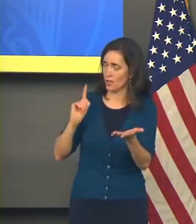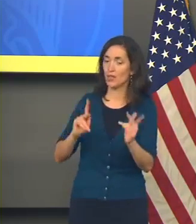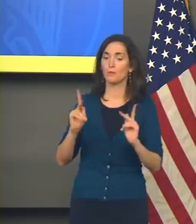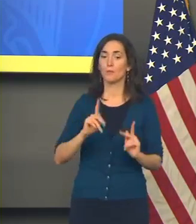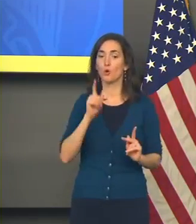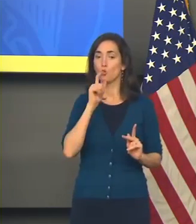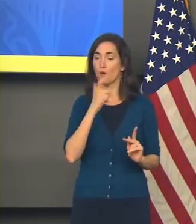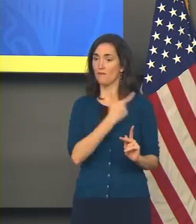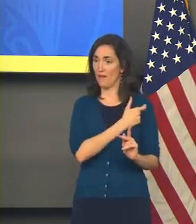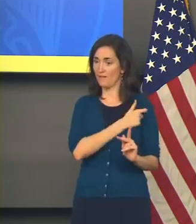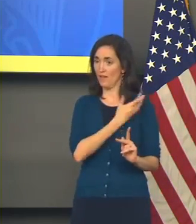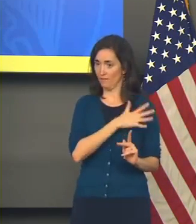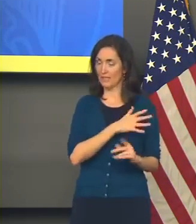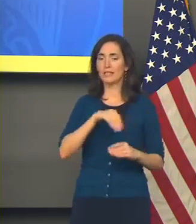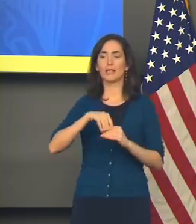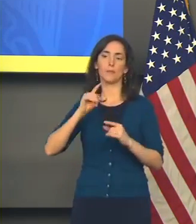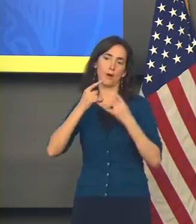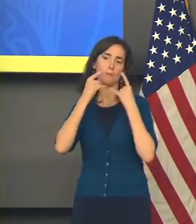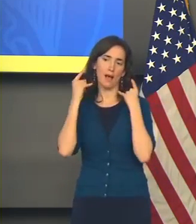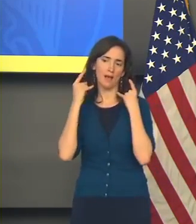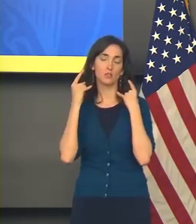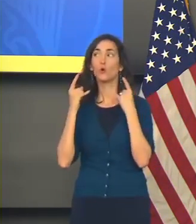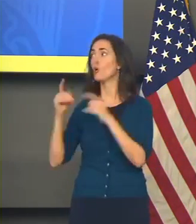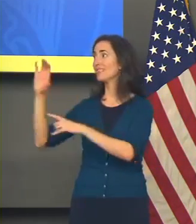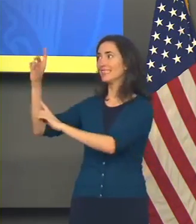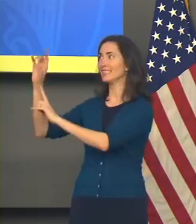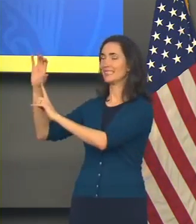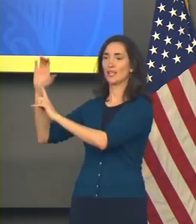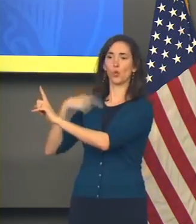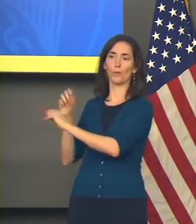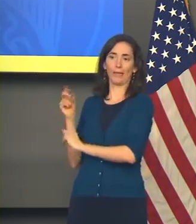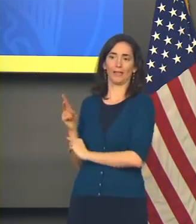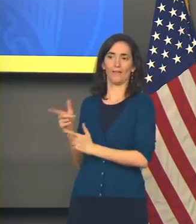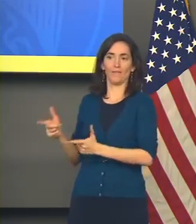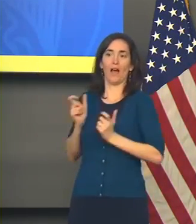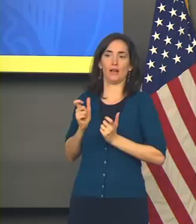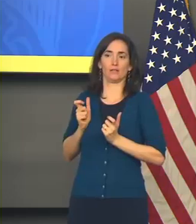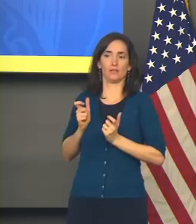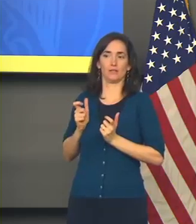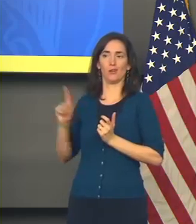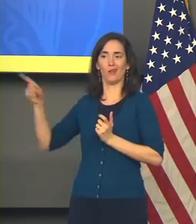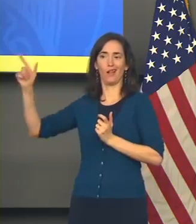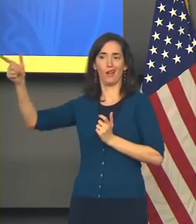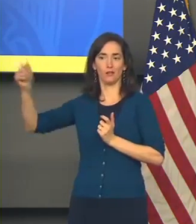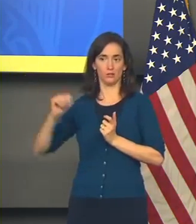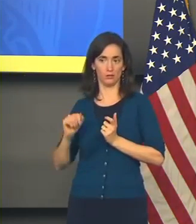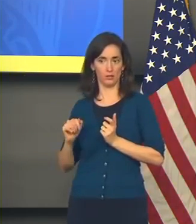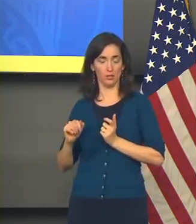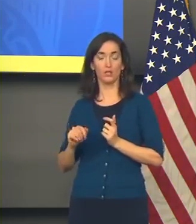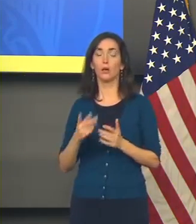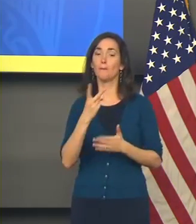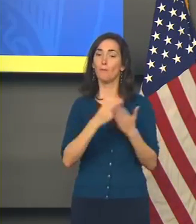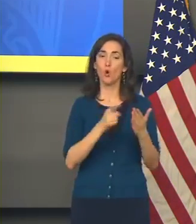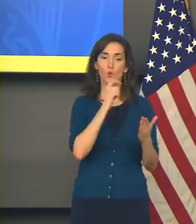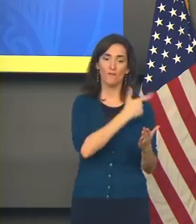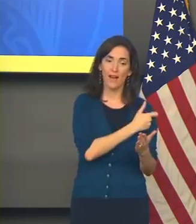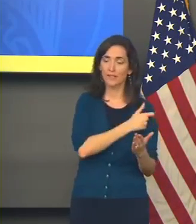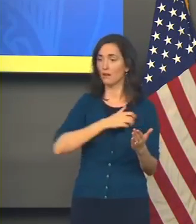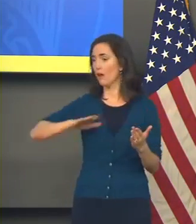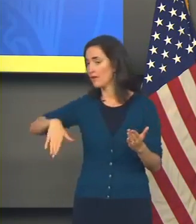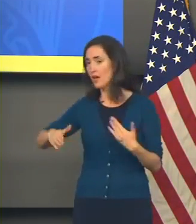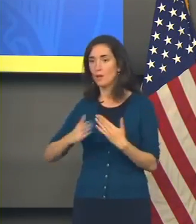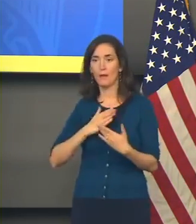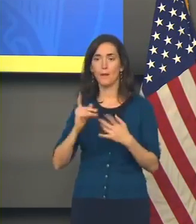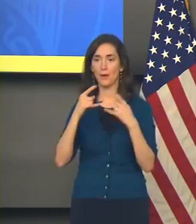people mask indoors as well as unvaccinated people. We just need to take, I think, a